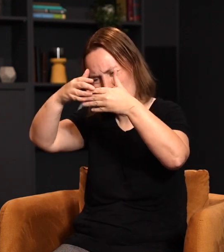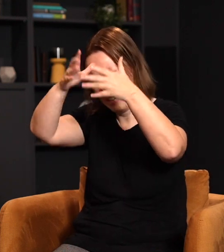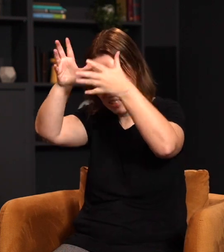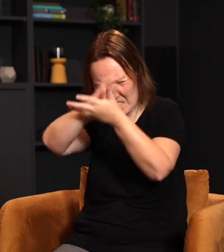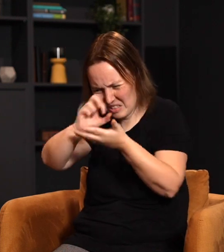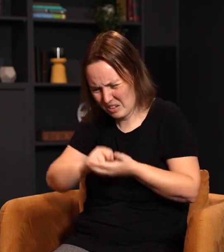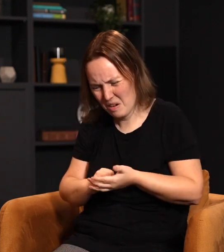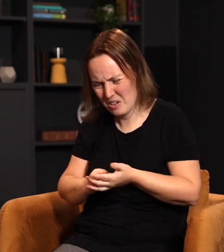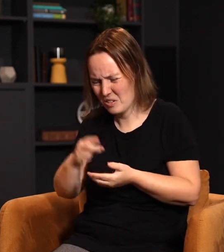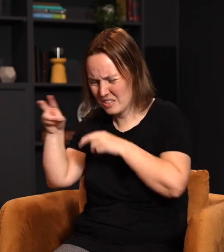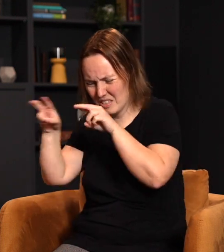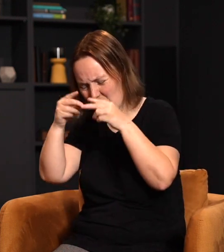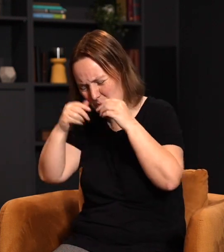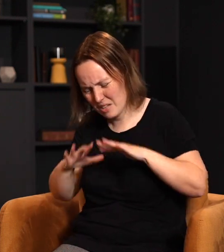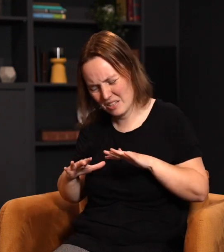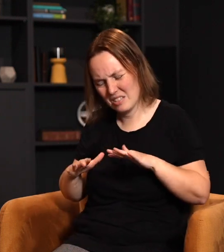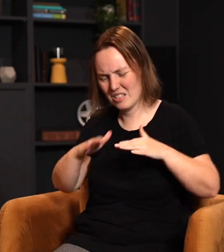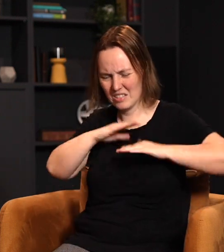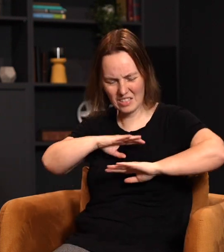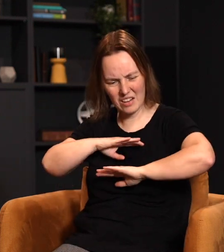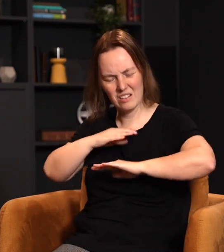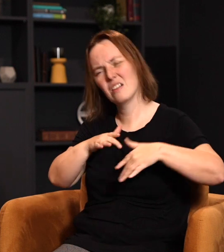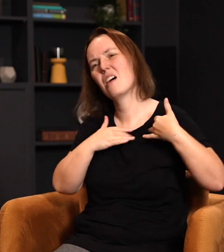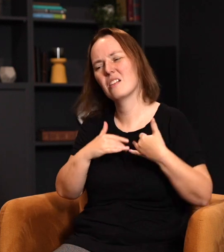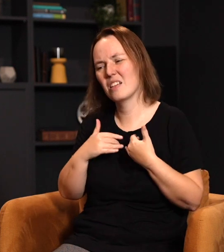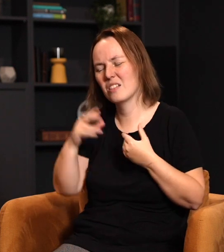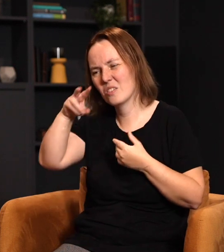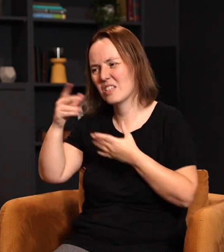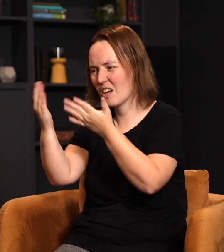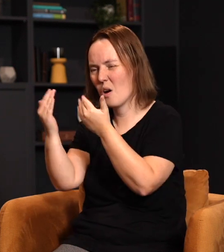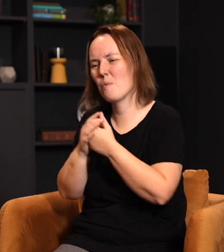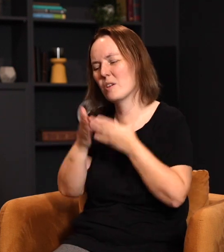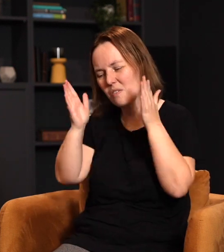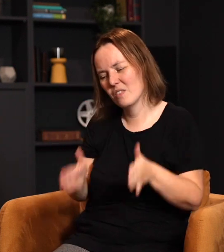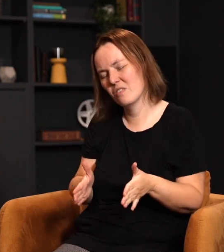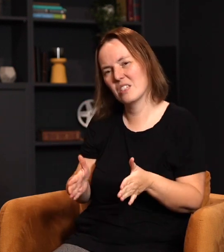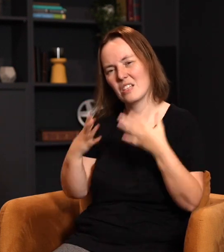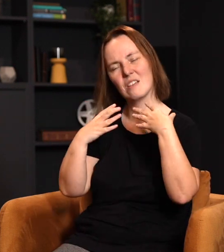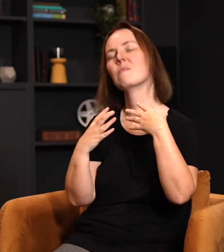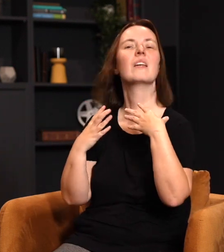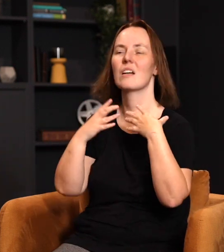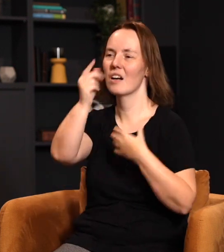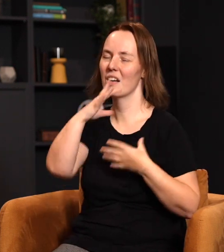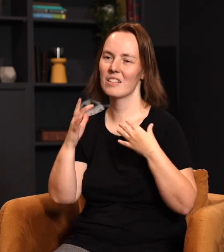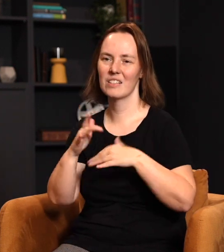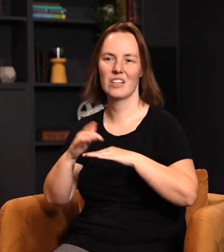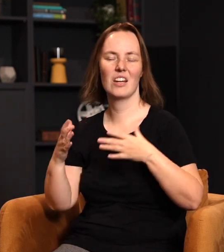you just see peace begin to settle in hearts. You begin to see hope. And in some cases as well physically, you see the Lord touch and heal bodies. It's